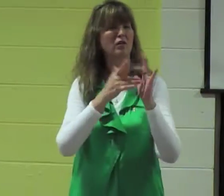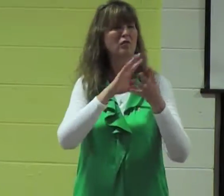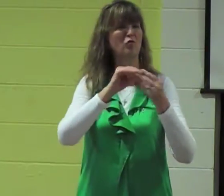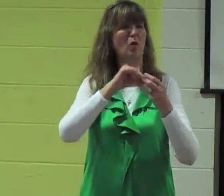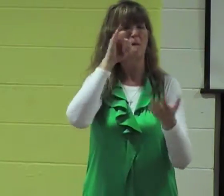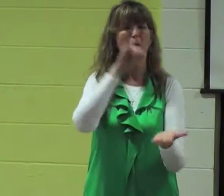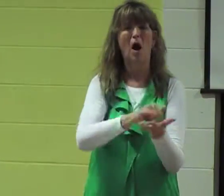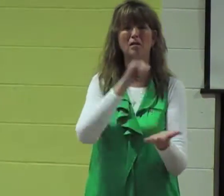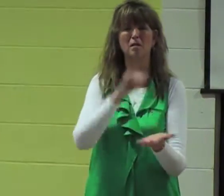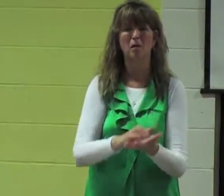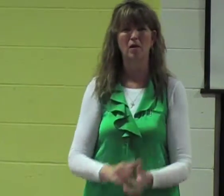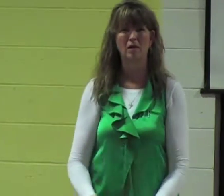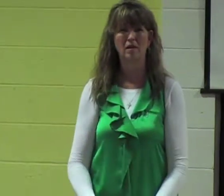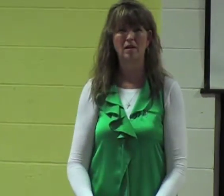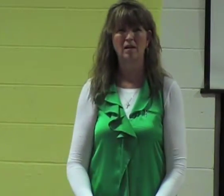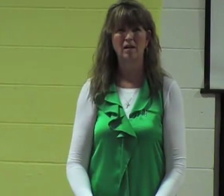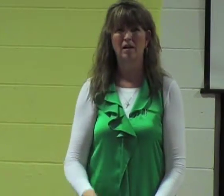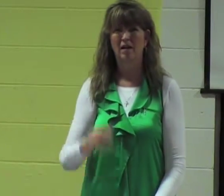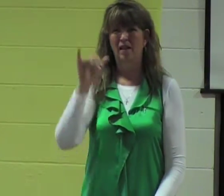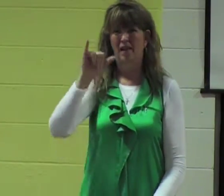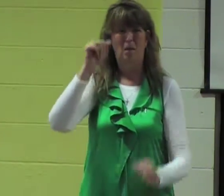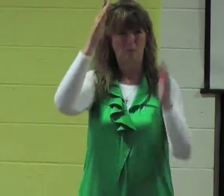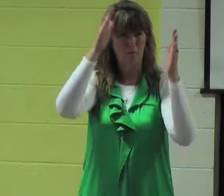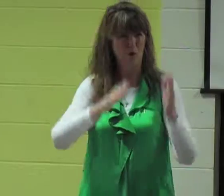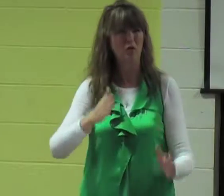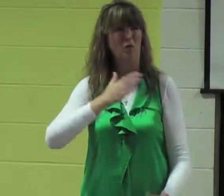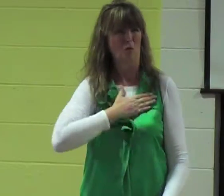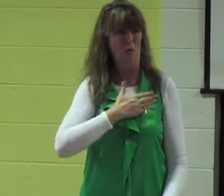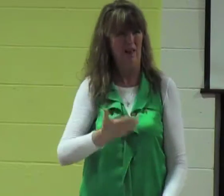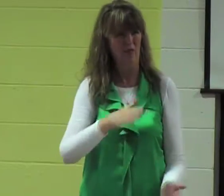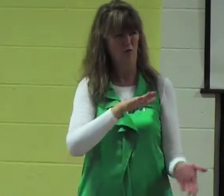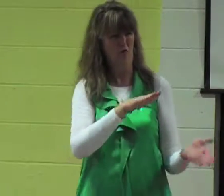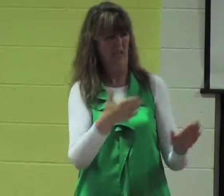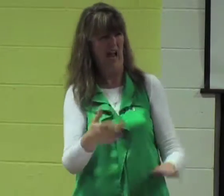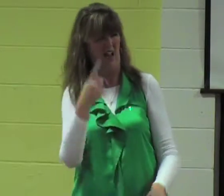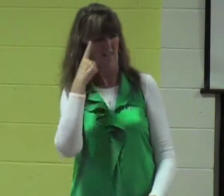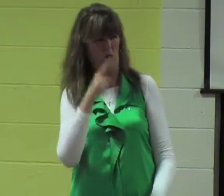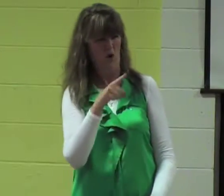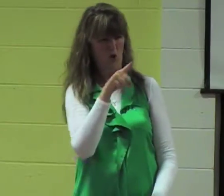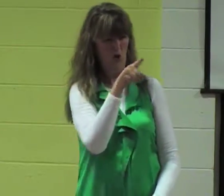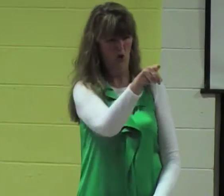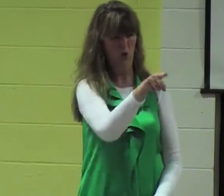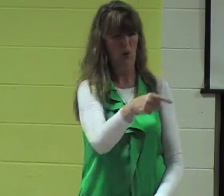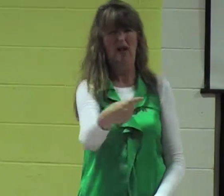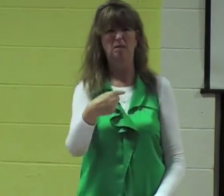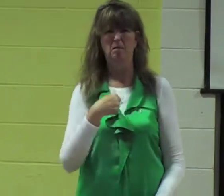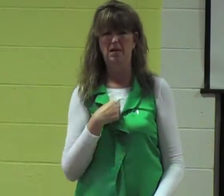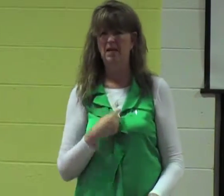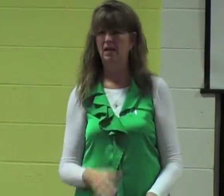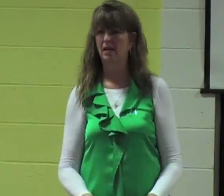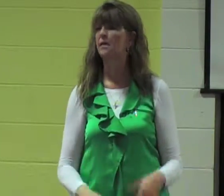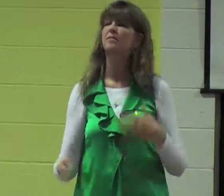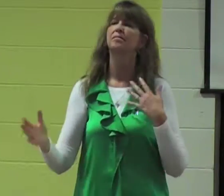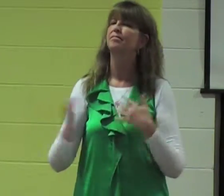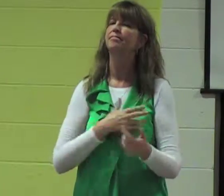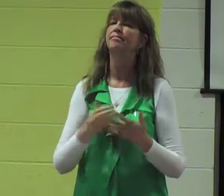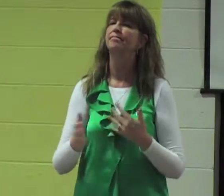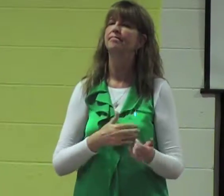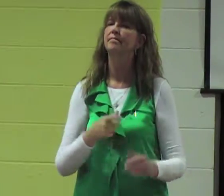so it doesn't matter if people think it's impossible that a person was willing to die on the